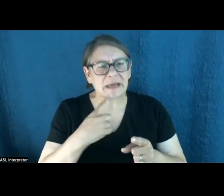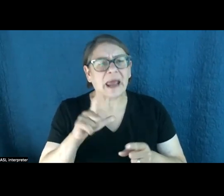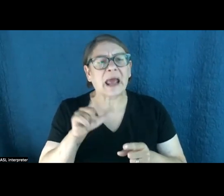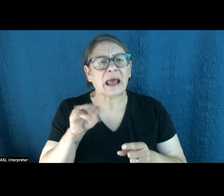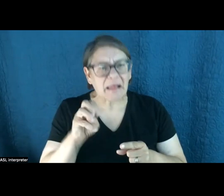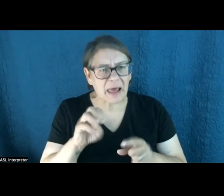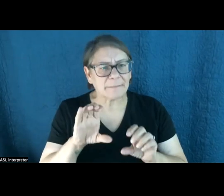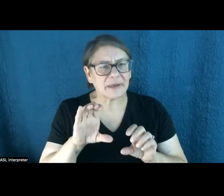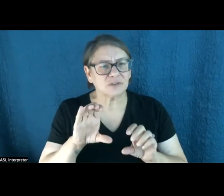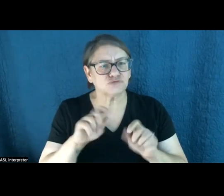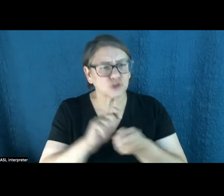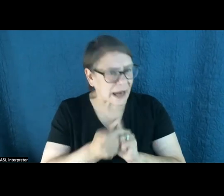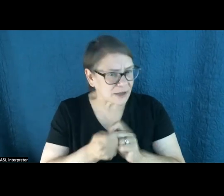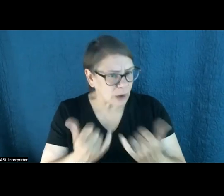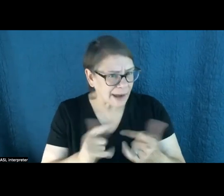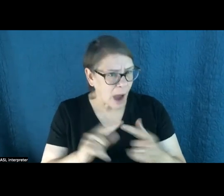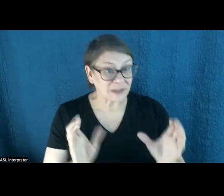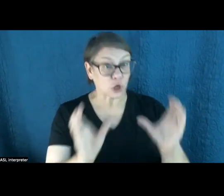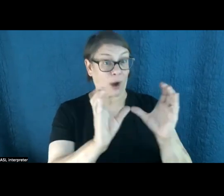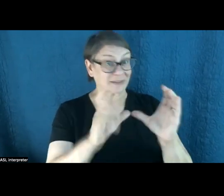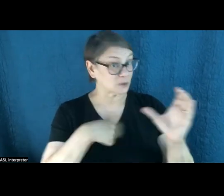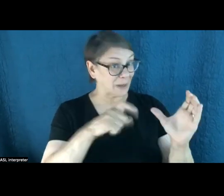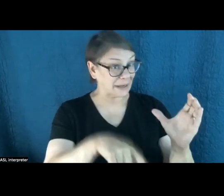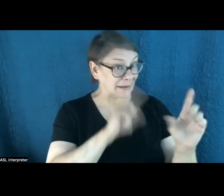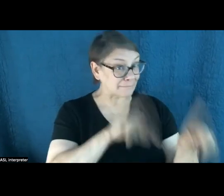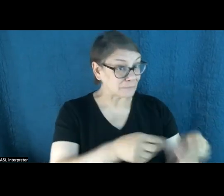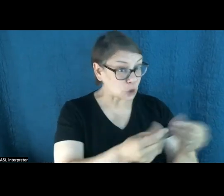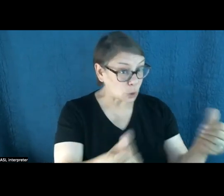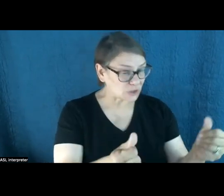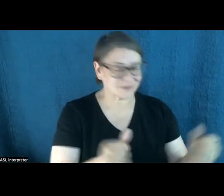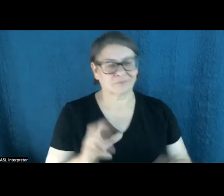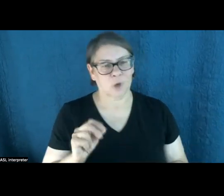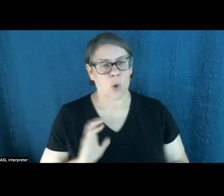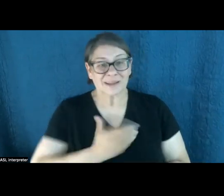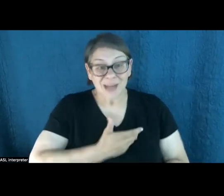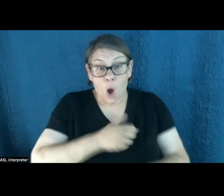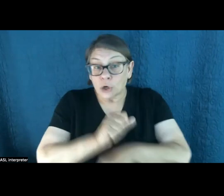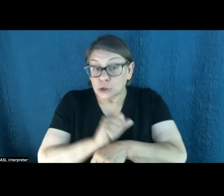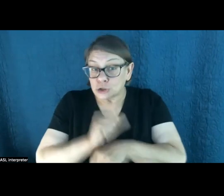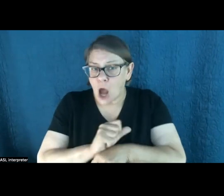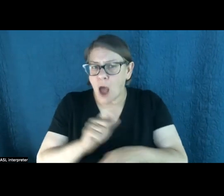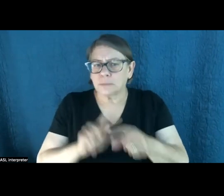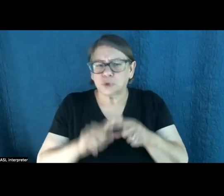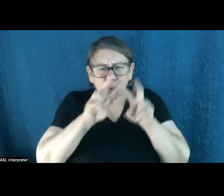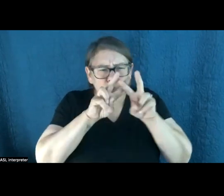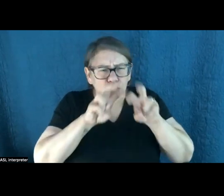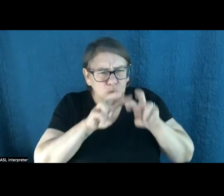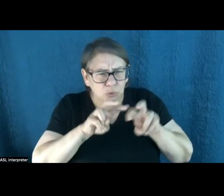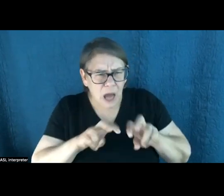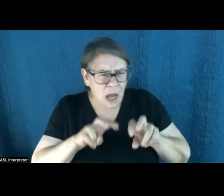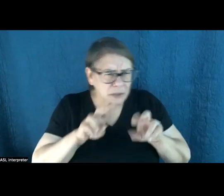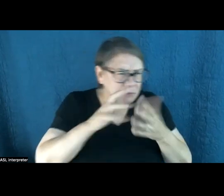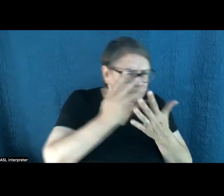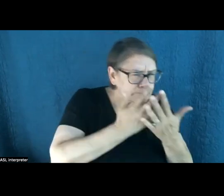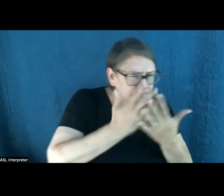is a crisis and that we need solutions. It is really our job as reporters to scrutinize the different clean energy options on the table